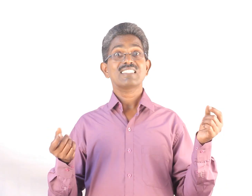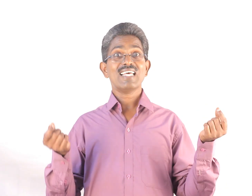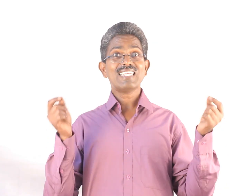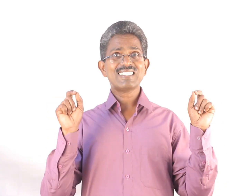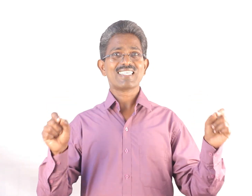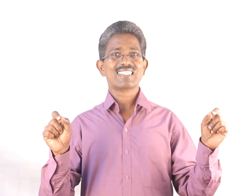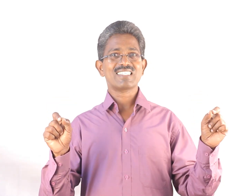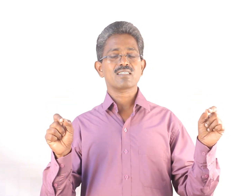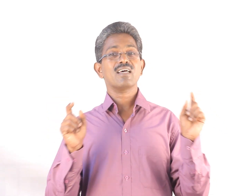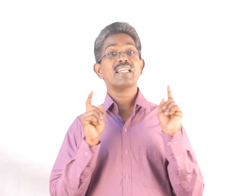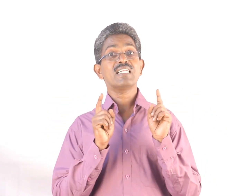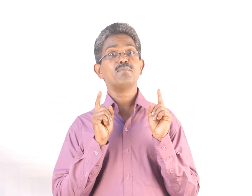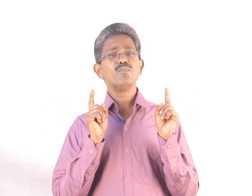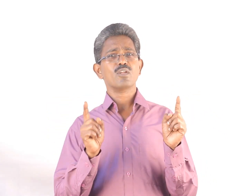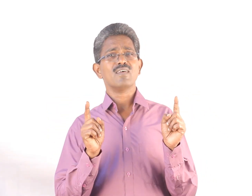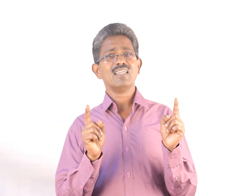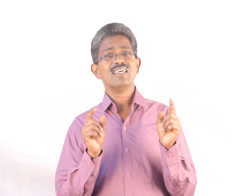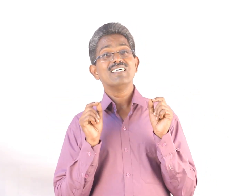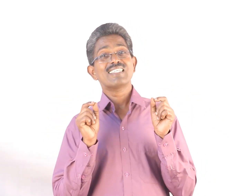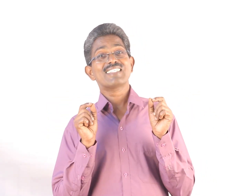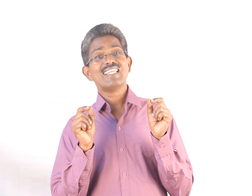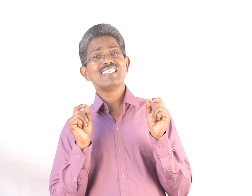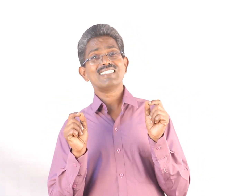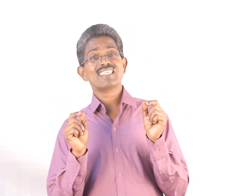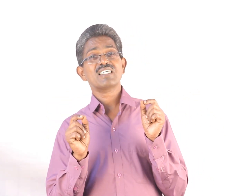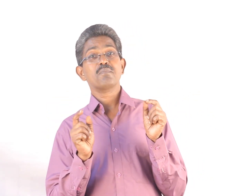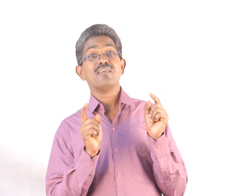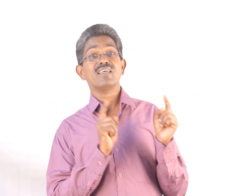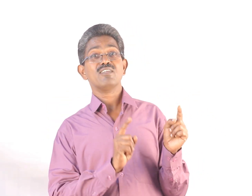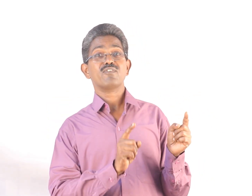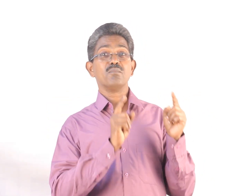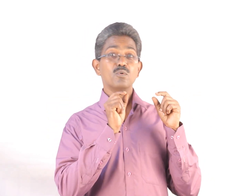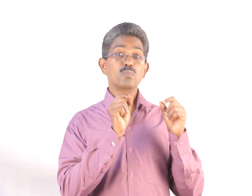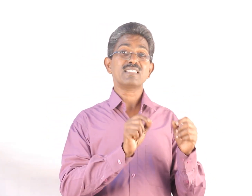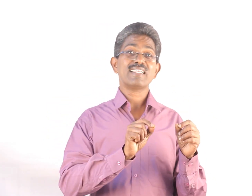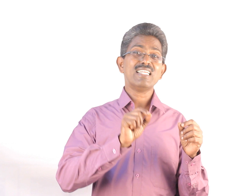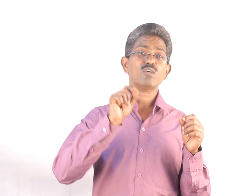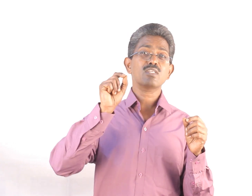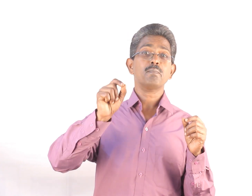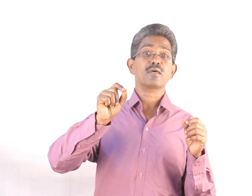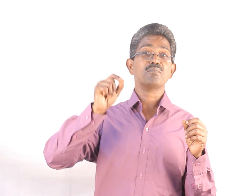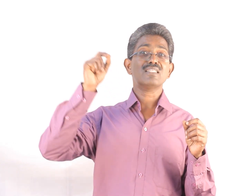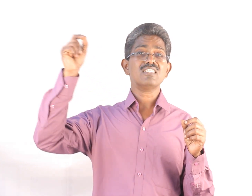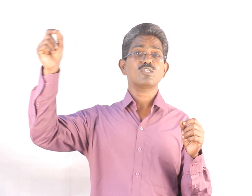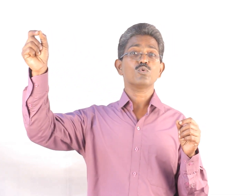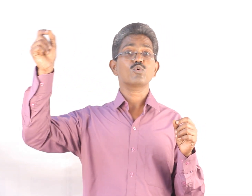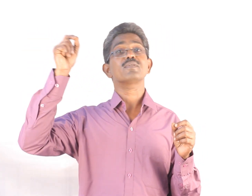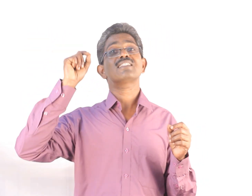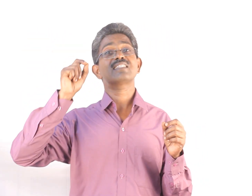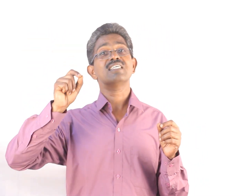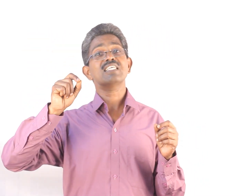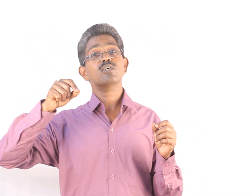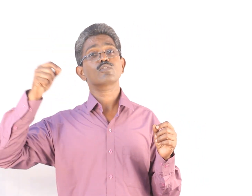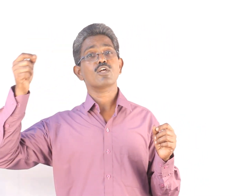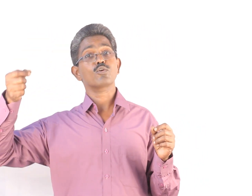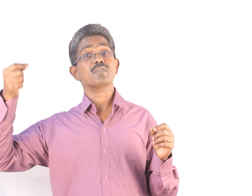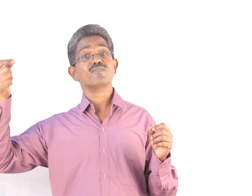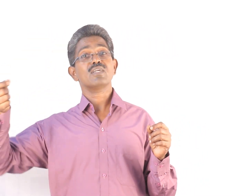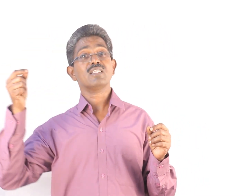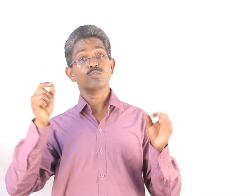Salary structure. At diploma level, the salary structure may vary from rupees 10,000 per month to rupees 30,000 or rupees 40